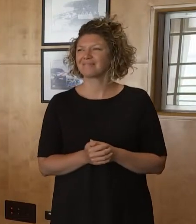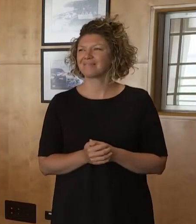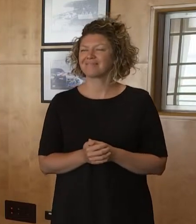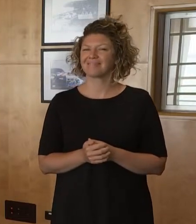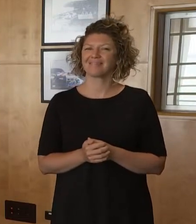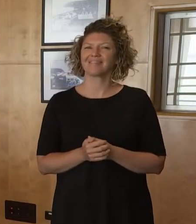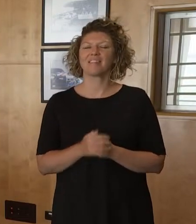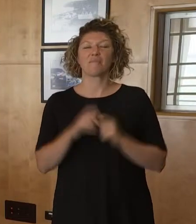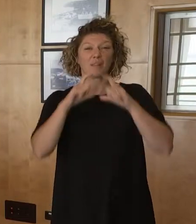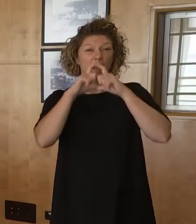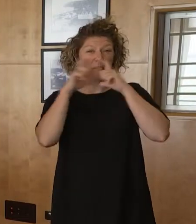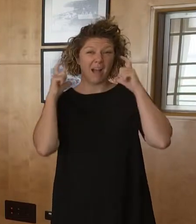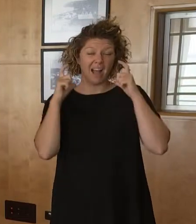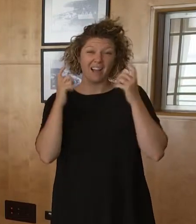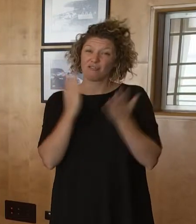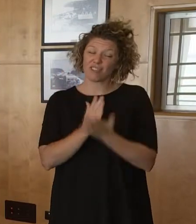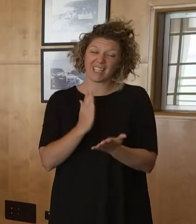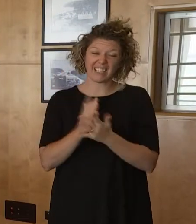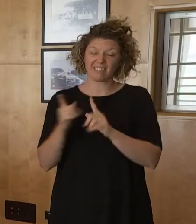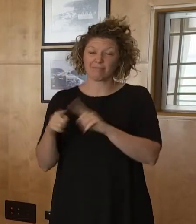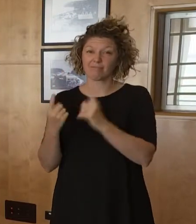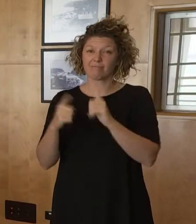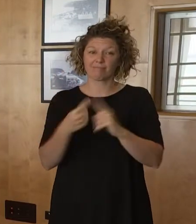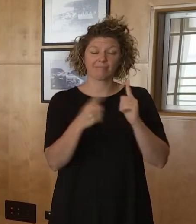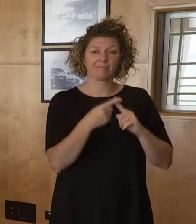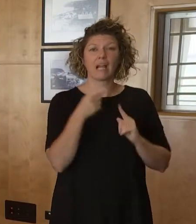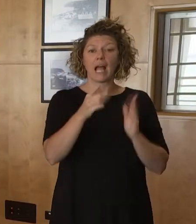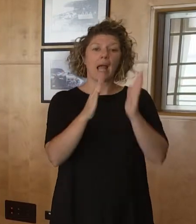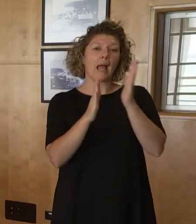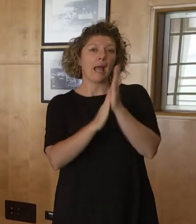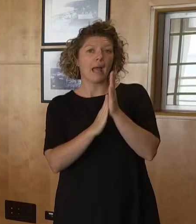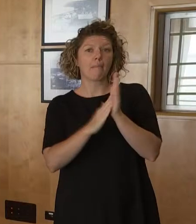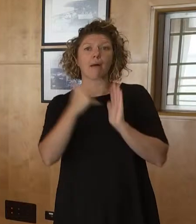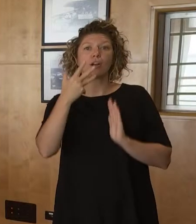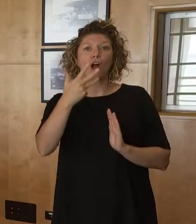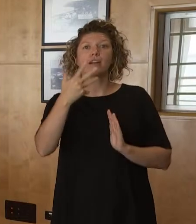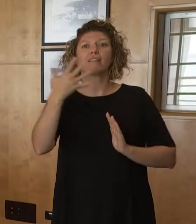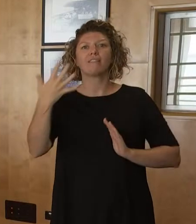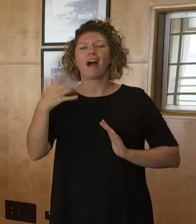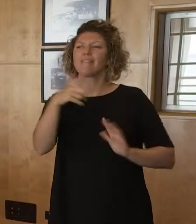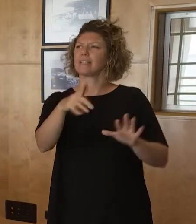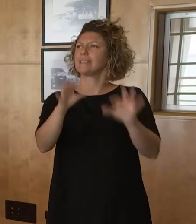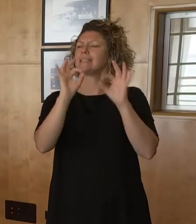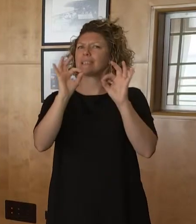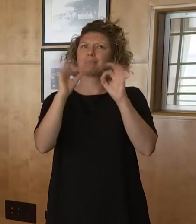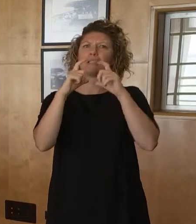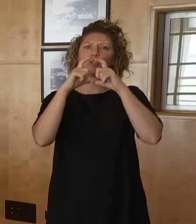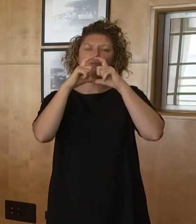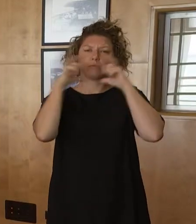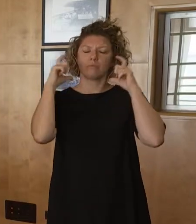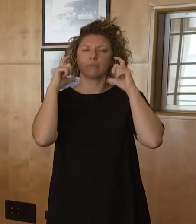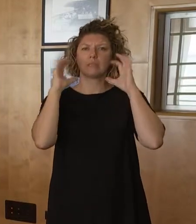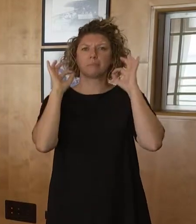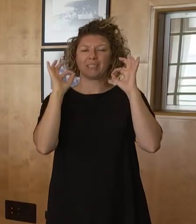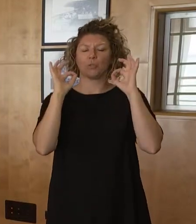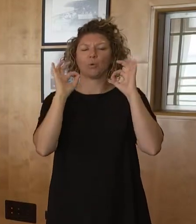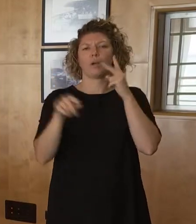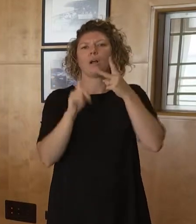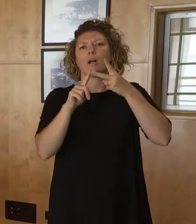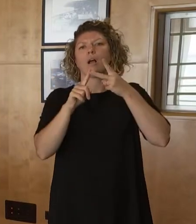off. N95s, you know, are very effective. Surgical masks, the next effective and